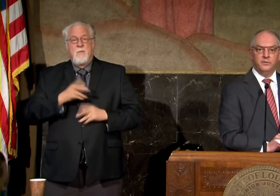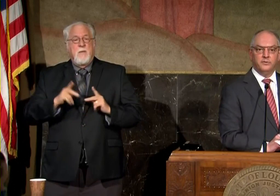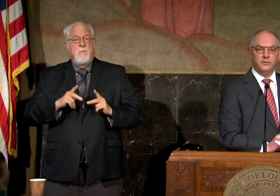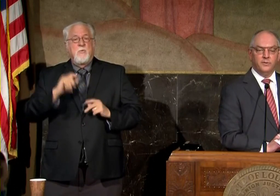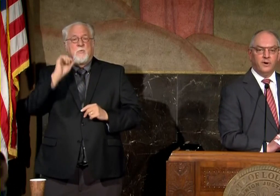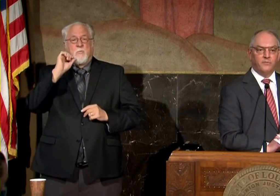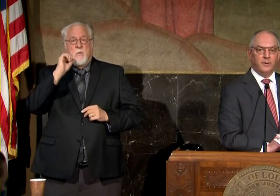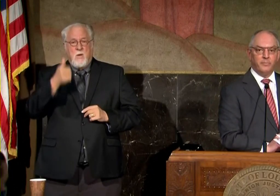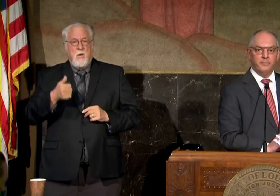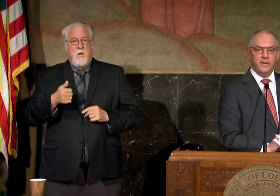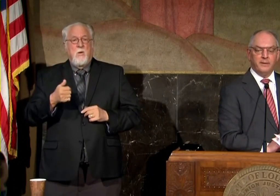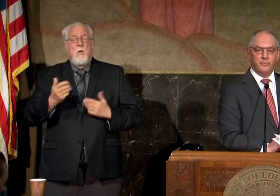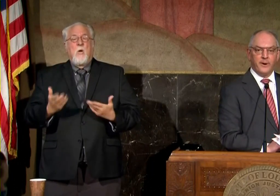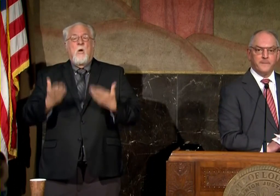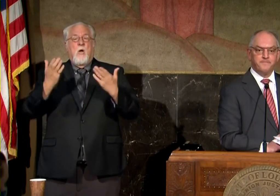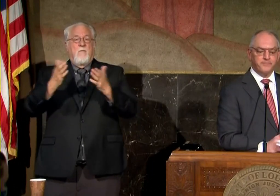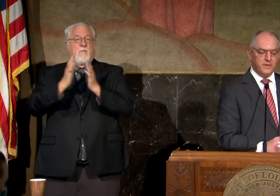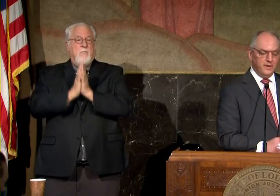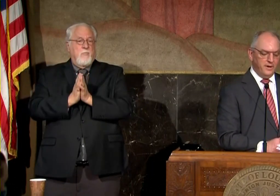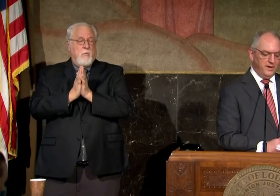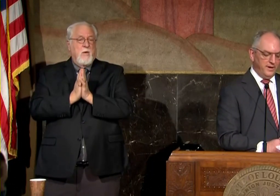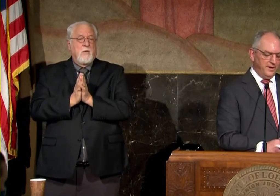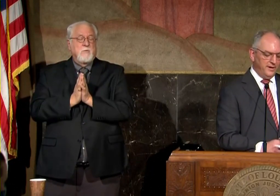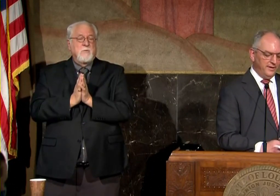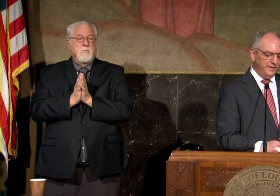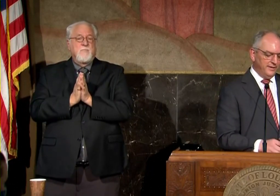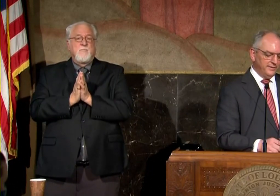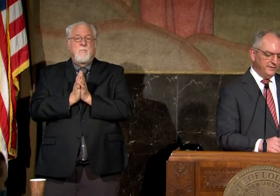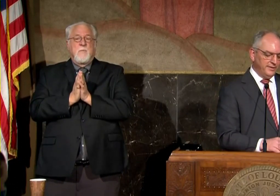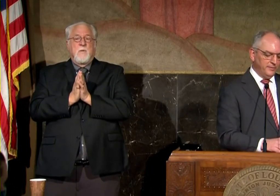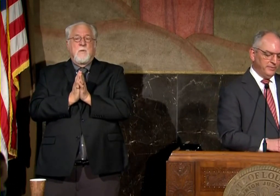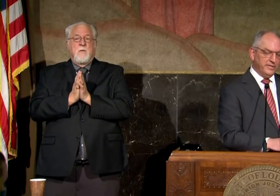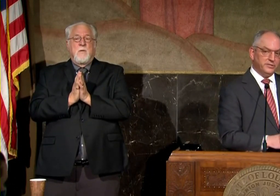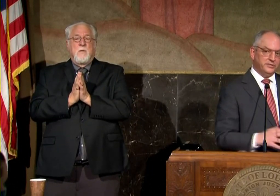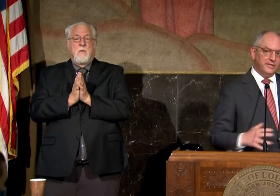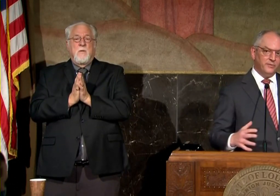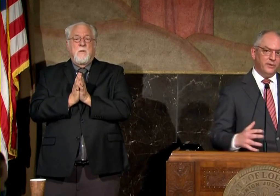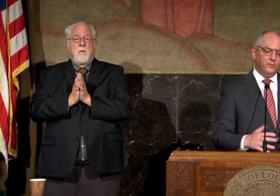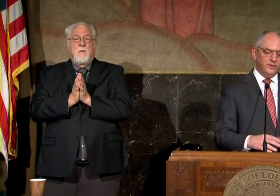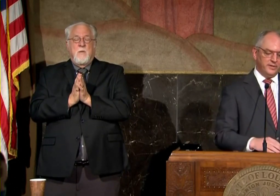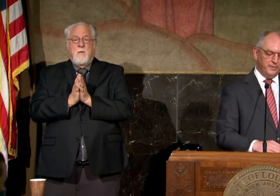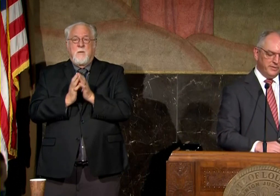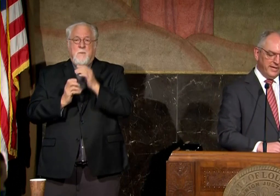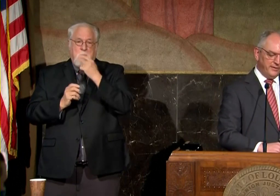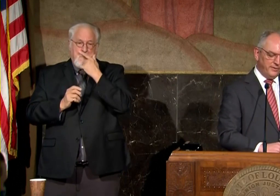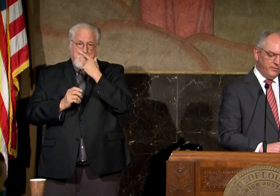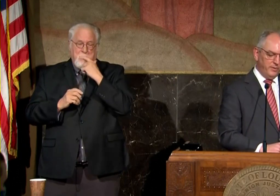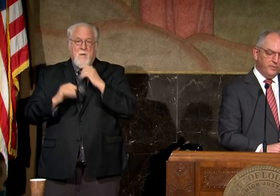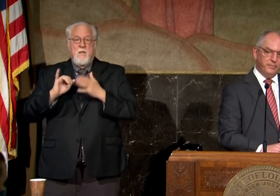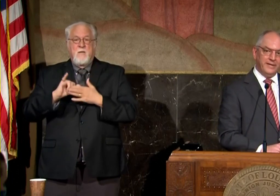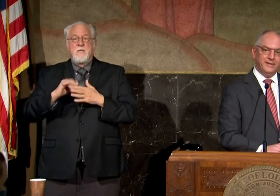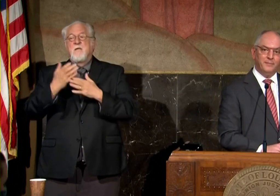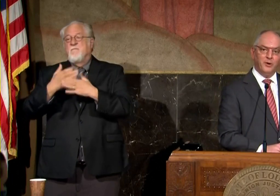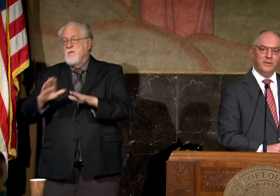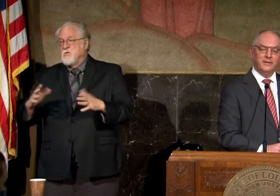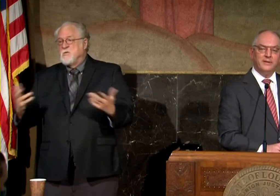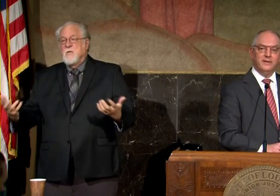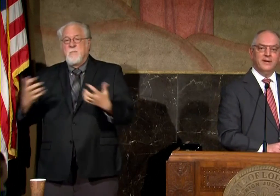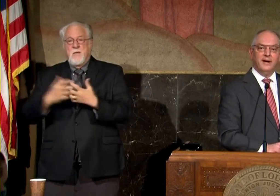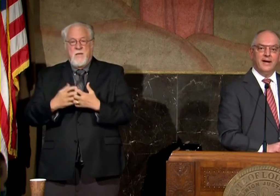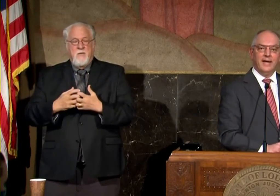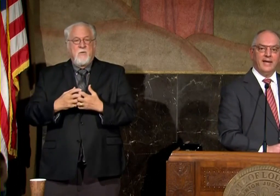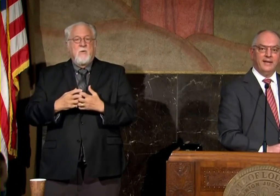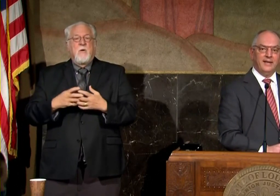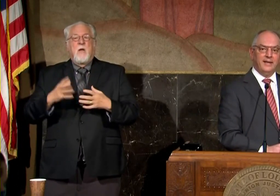to to offer up in prayer uh you know petitions that we would come together that we would meet the moment